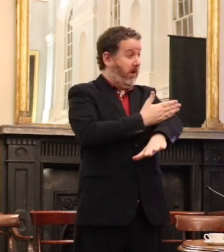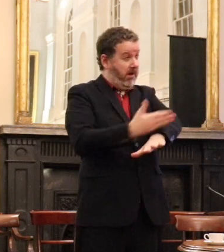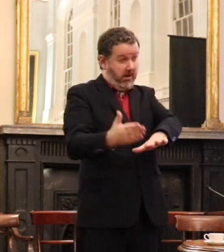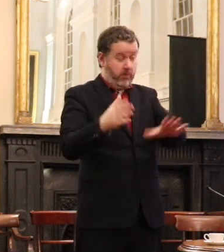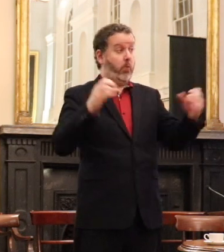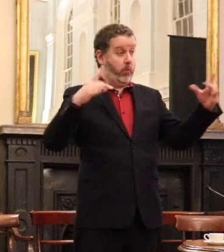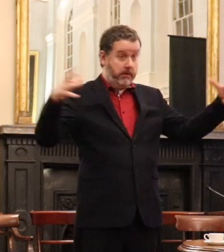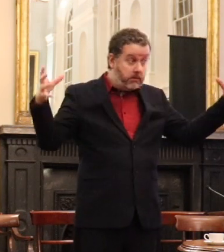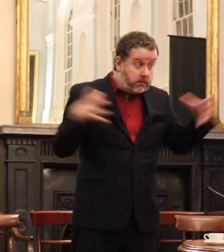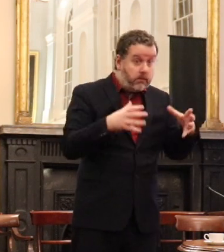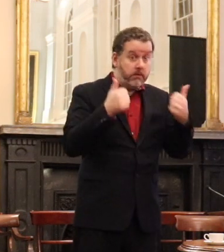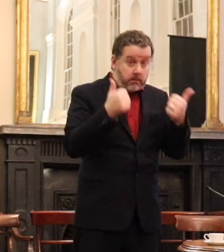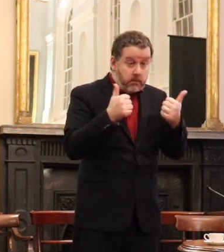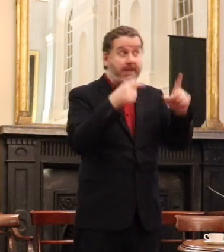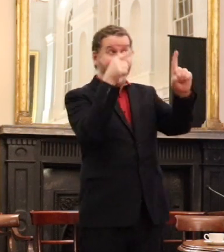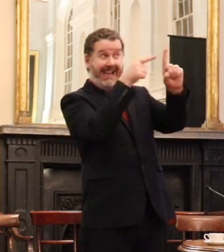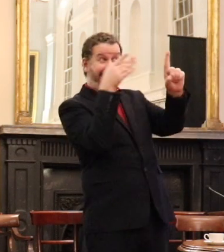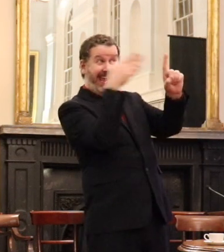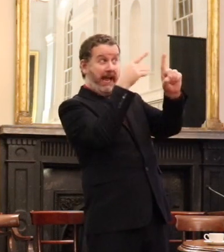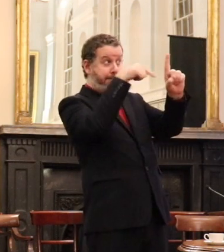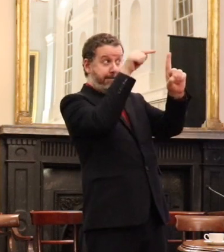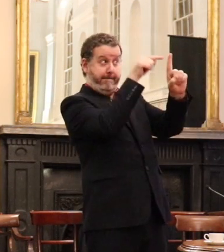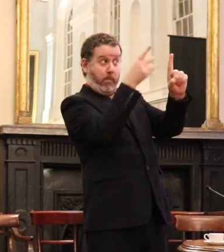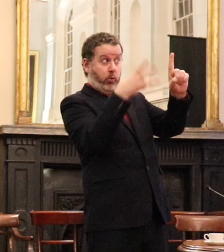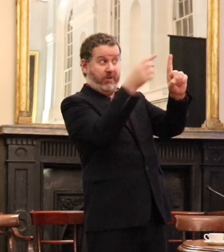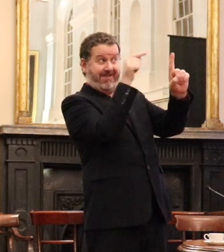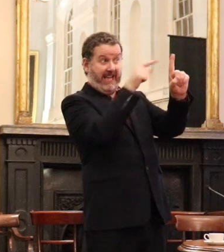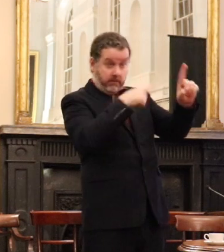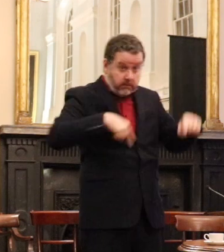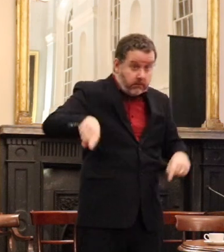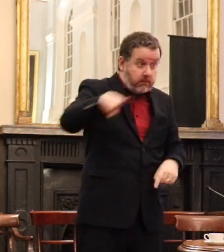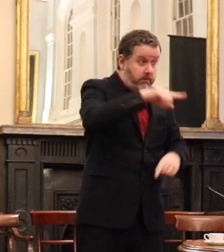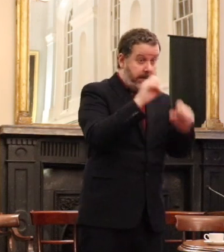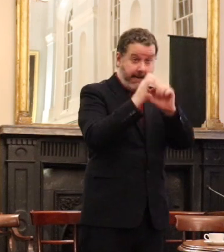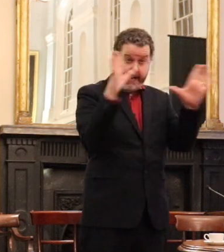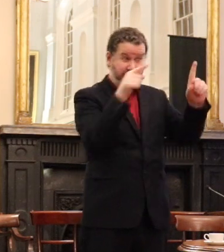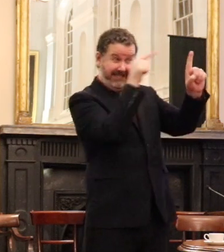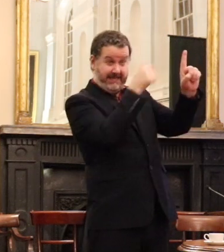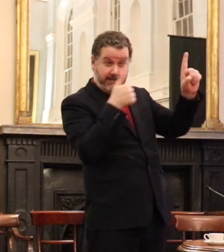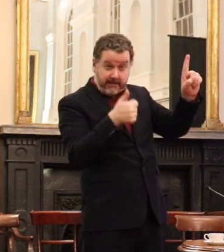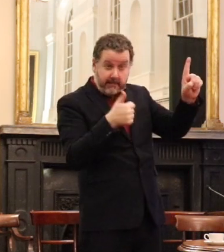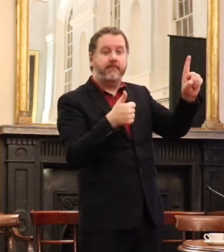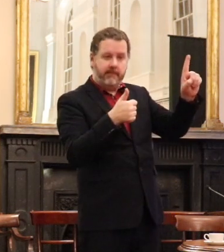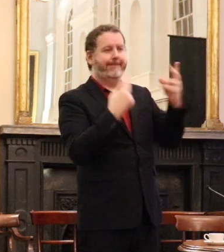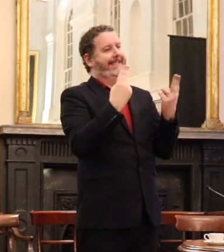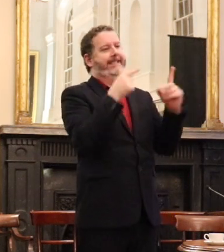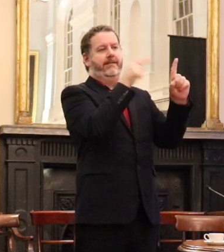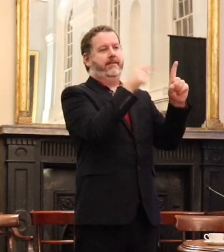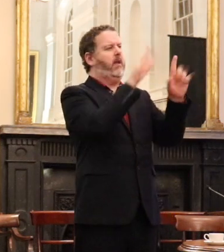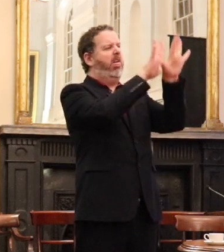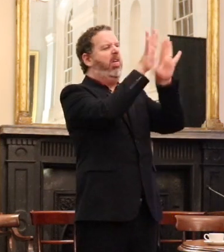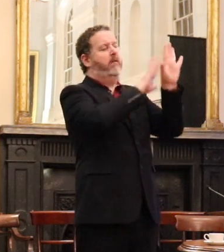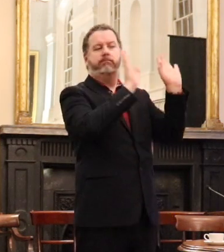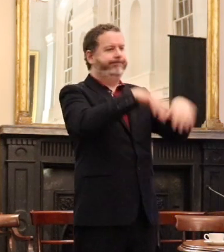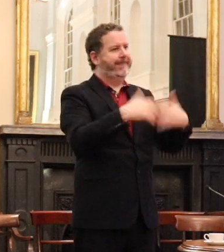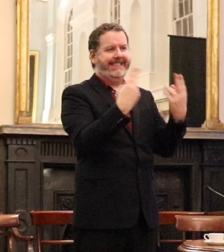are going to achieve and what exactly the goal is. it's for that to come to the violent proposal